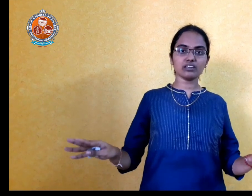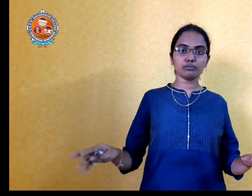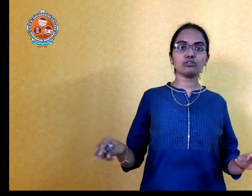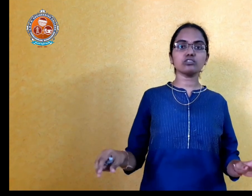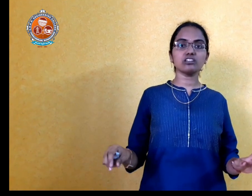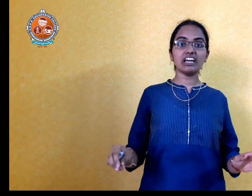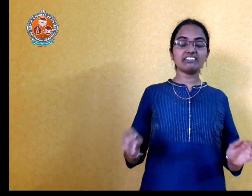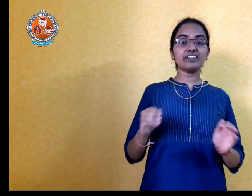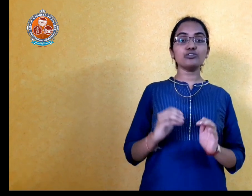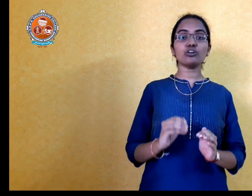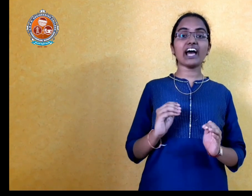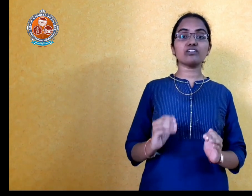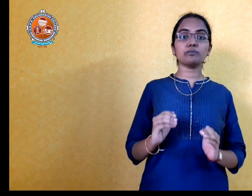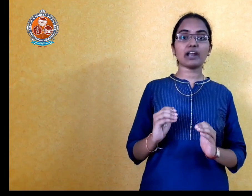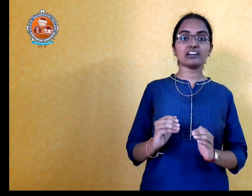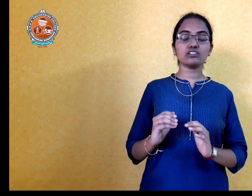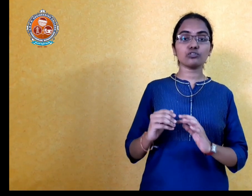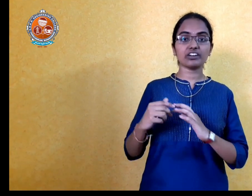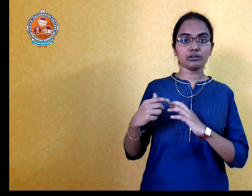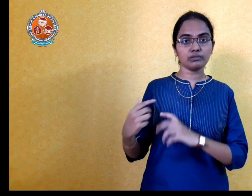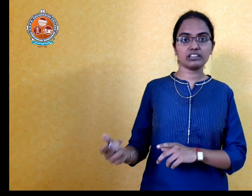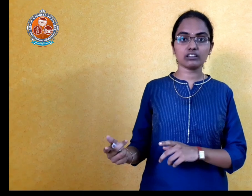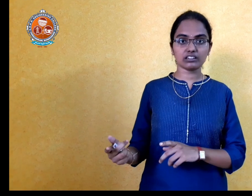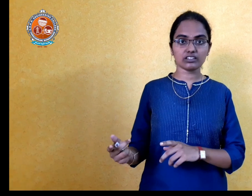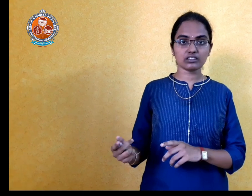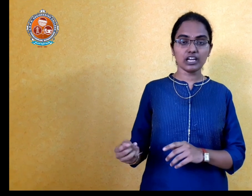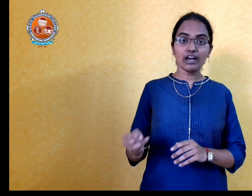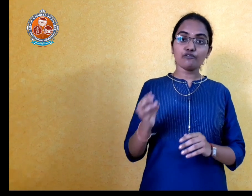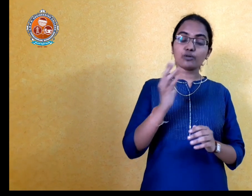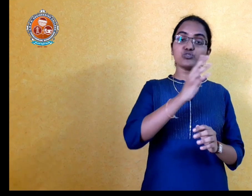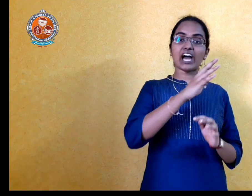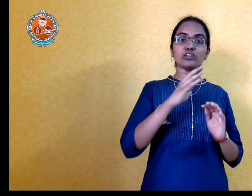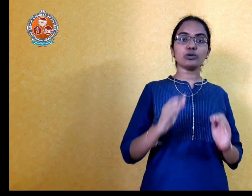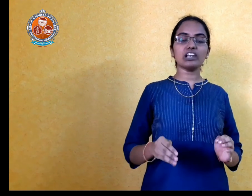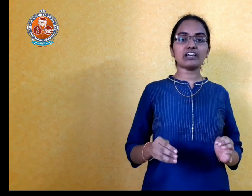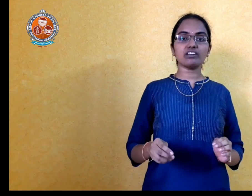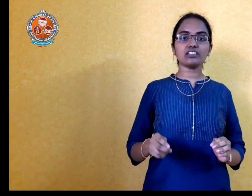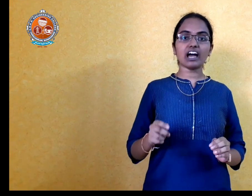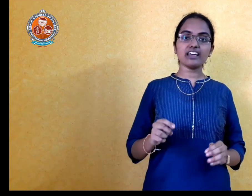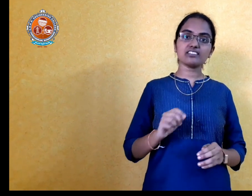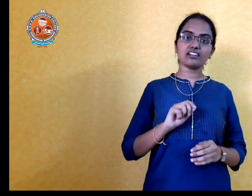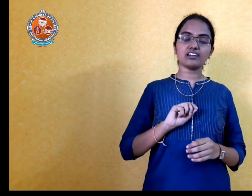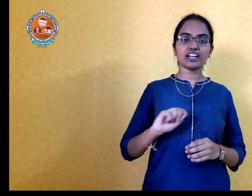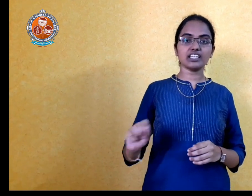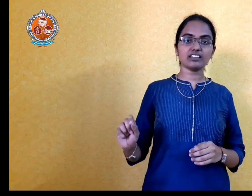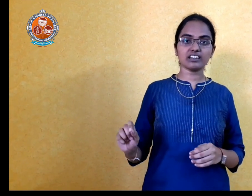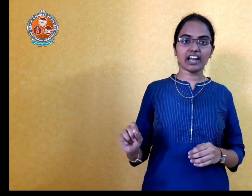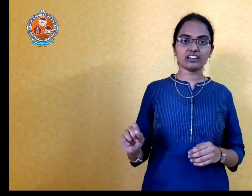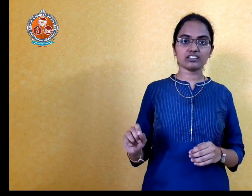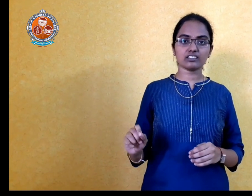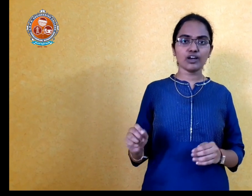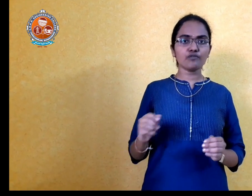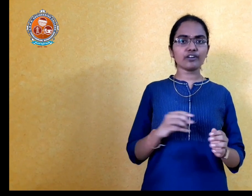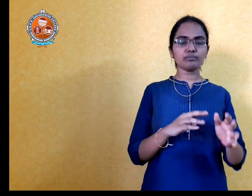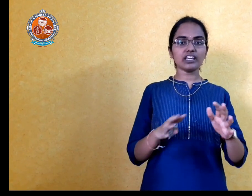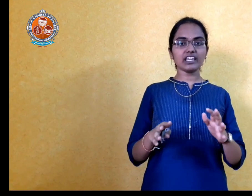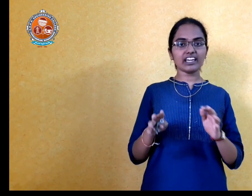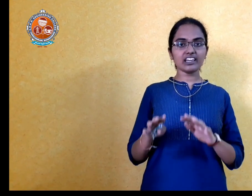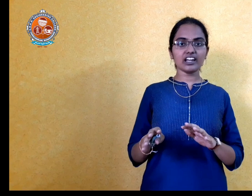because they did not have the practice of attempting the test. From January 11th, I started writing the grand test. From then, again, I